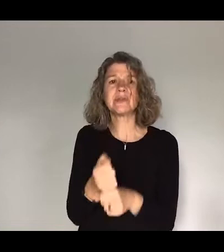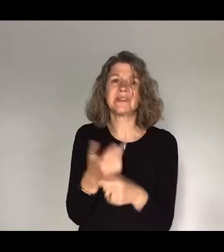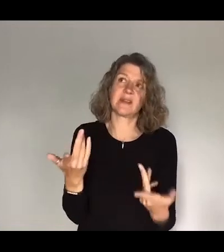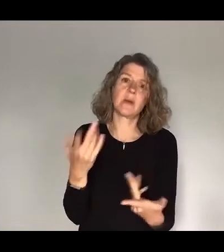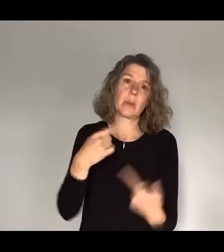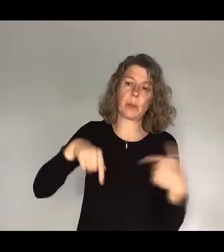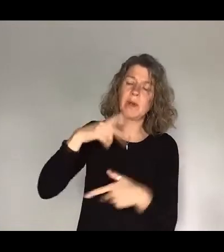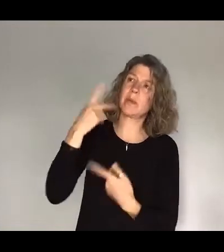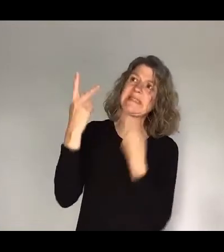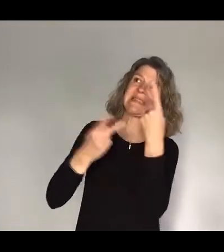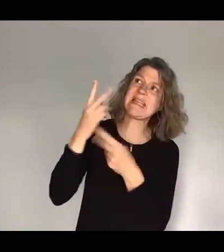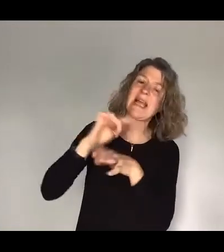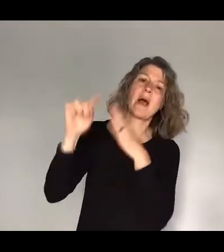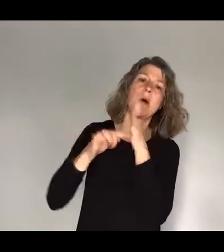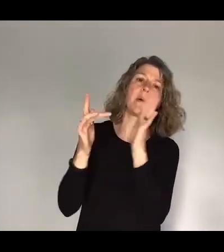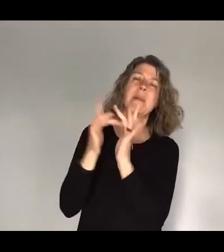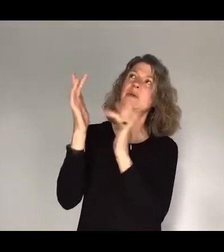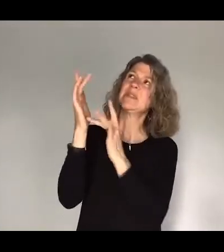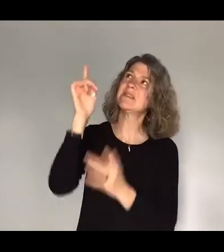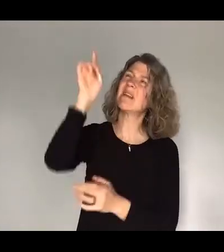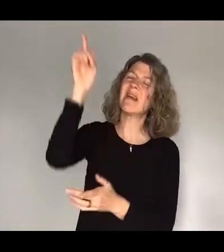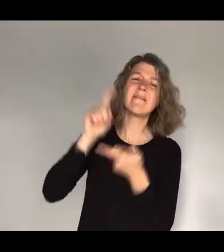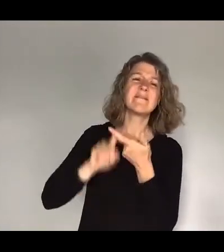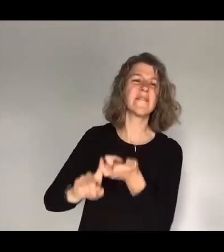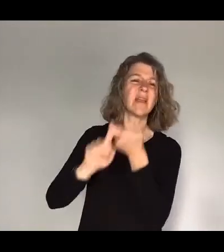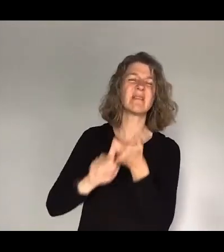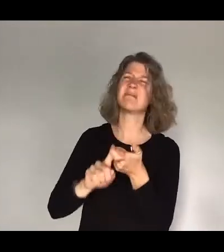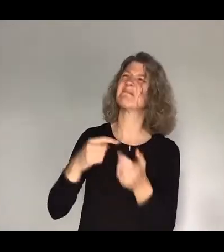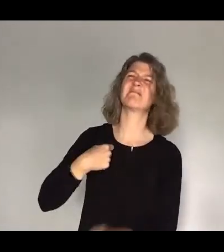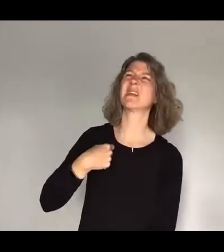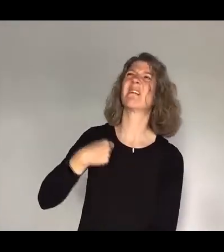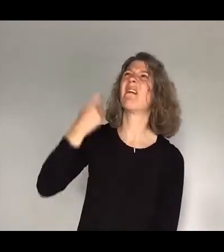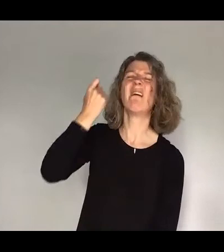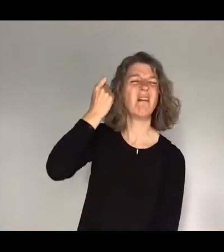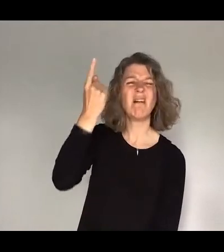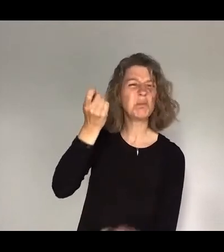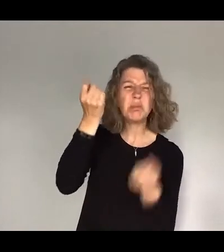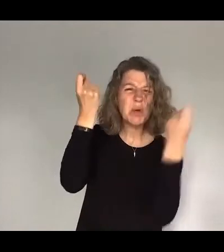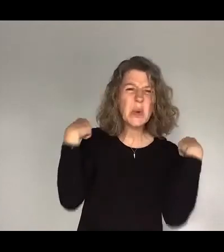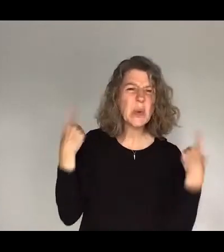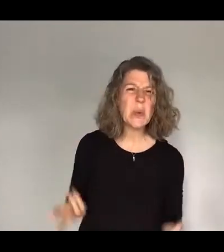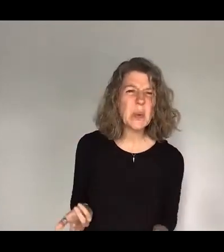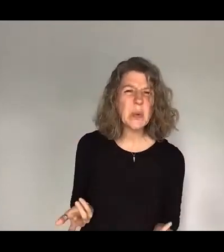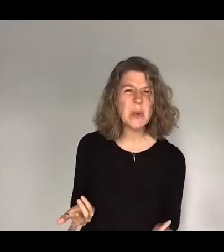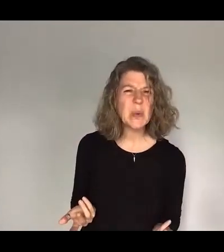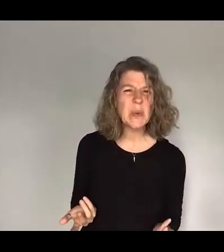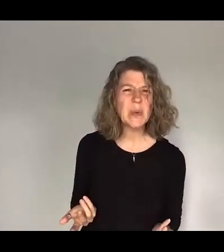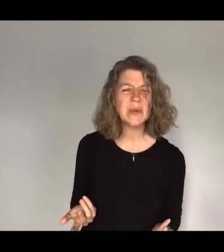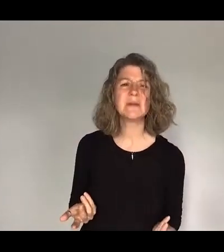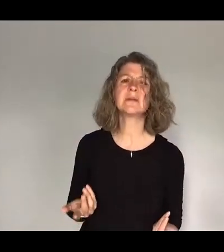about Jesus being faithful, I couldn't get it, I just couldn't understand it. And maybe you're here